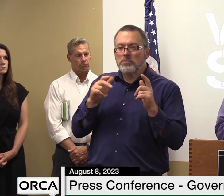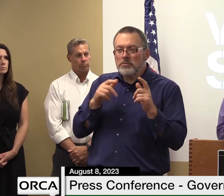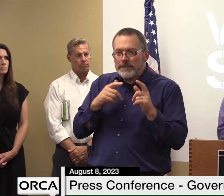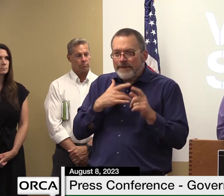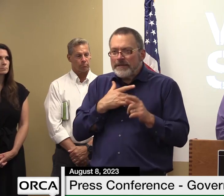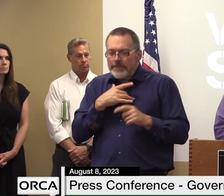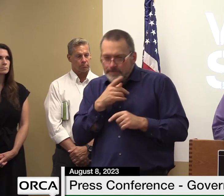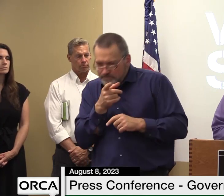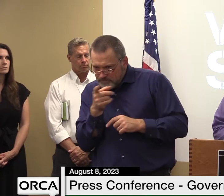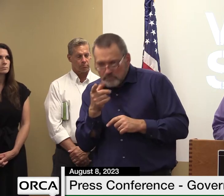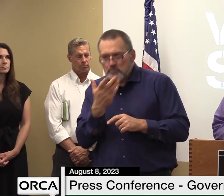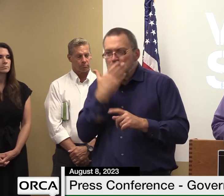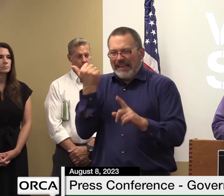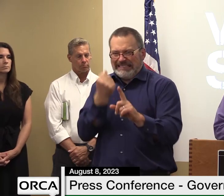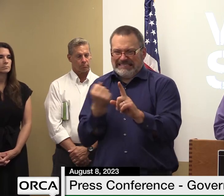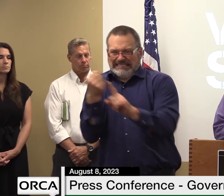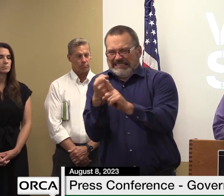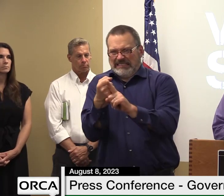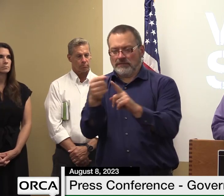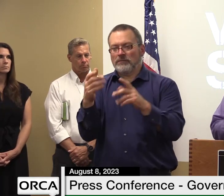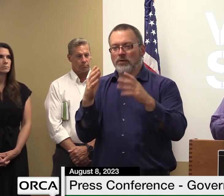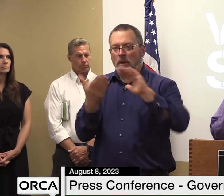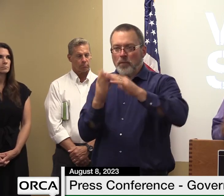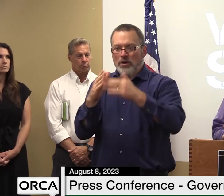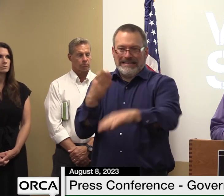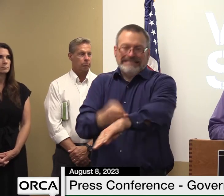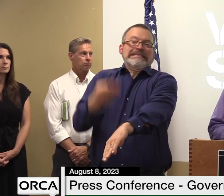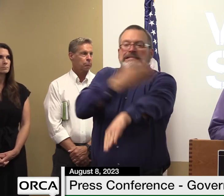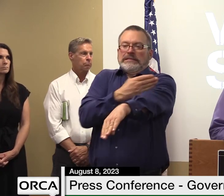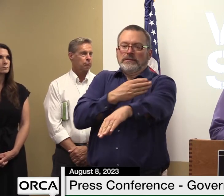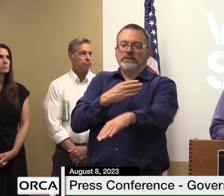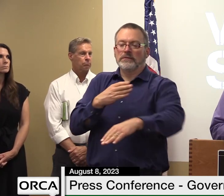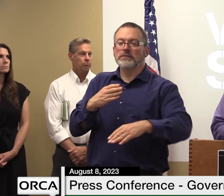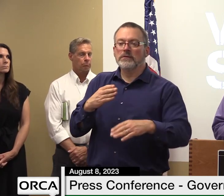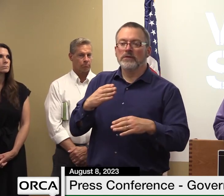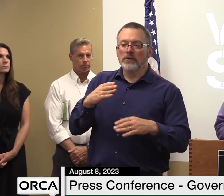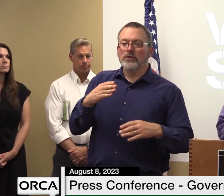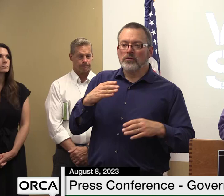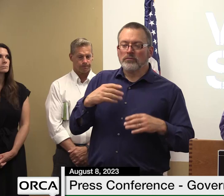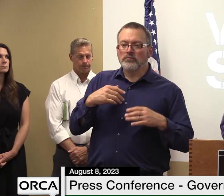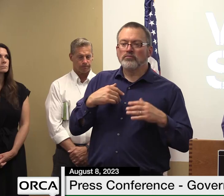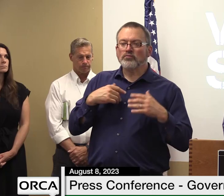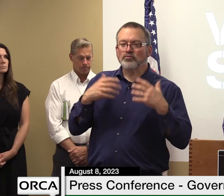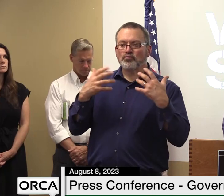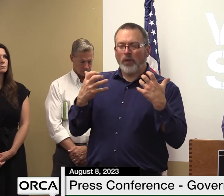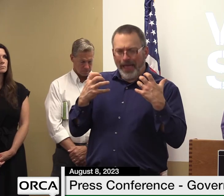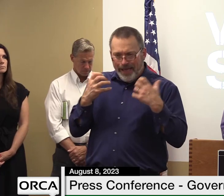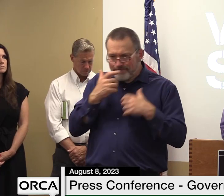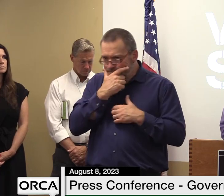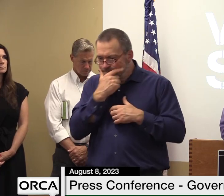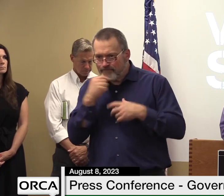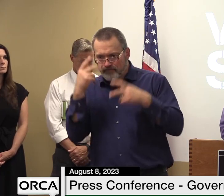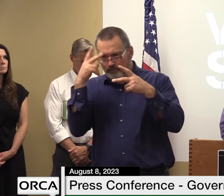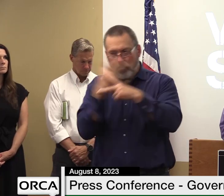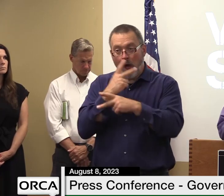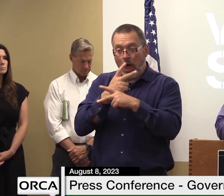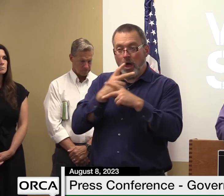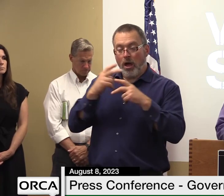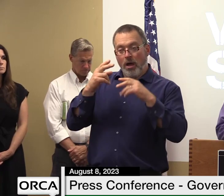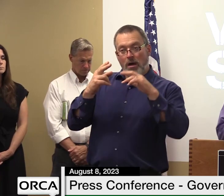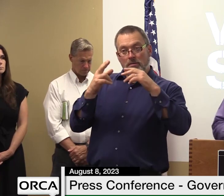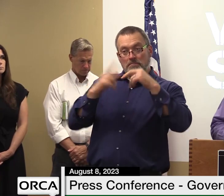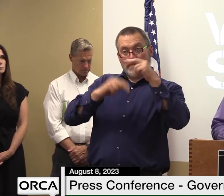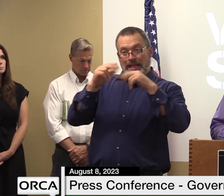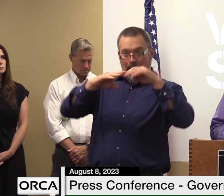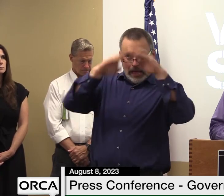in the right path so that they'll be more resilient in the future so that they have the right amount of housing and so that we don't have to worry about this damage down the road now